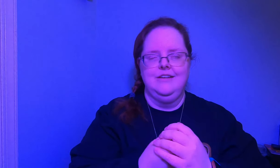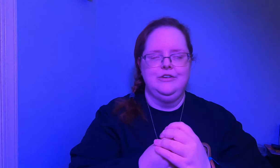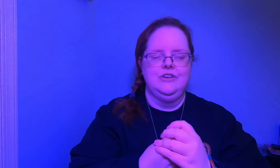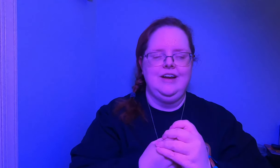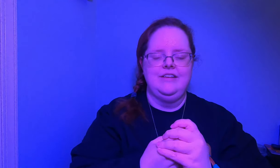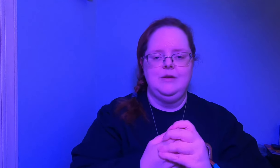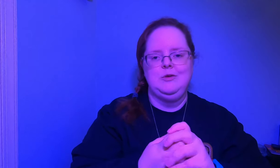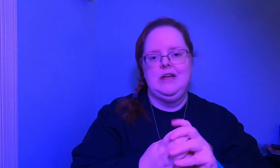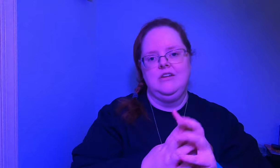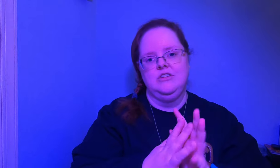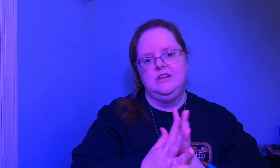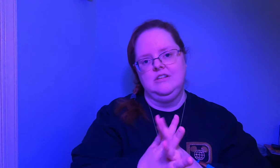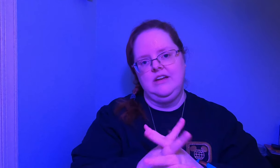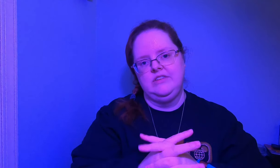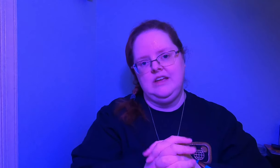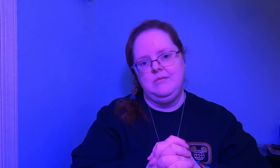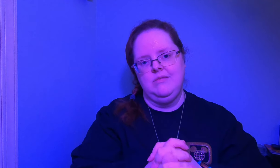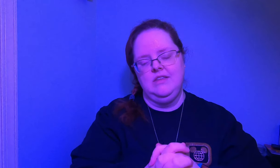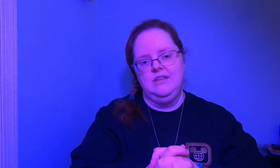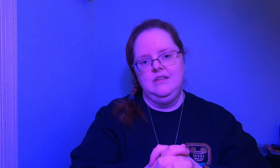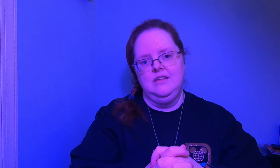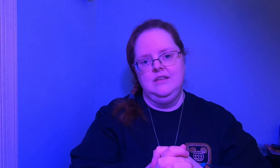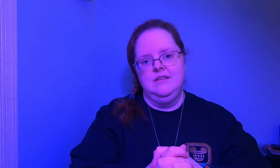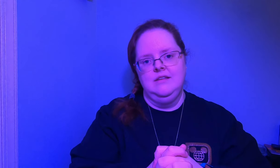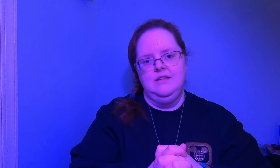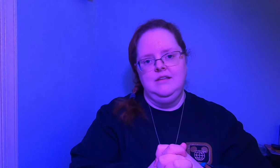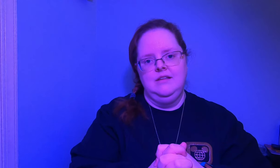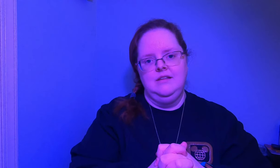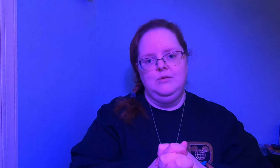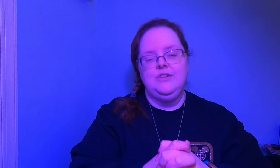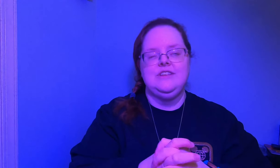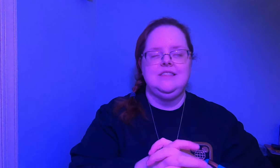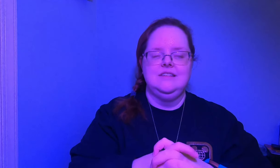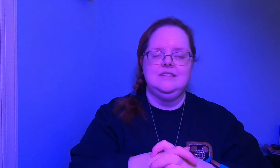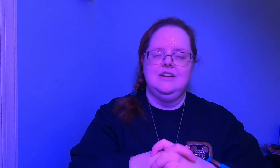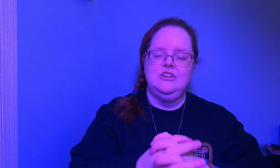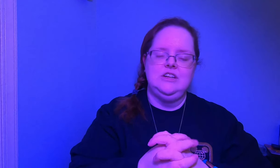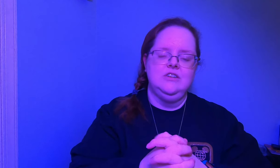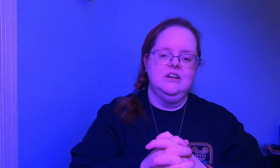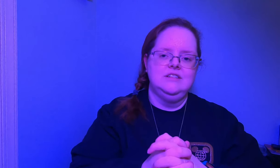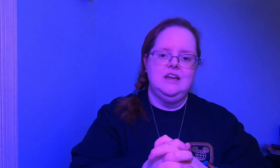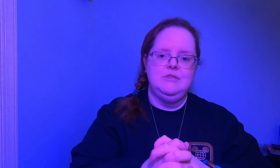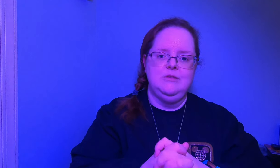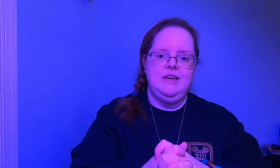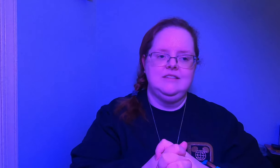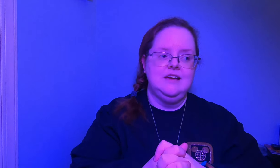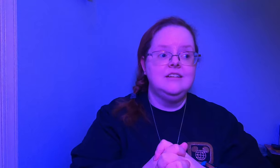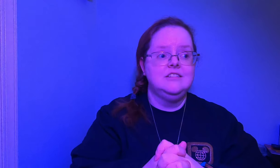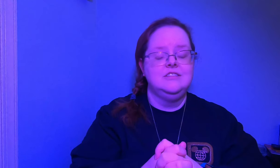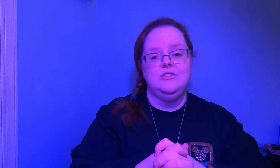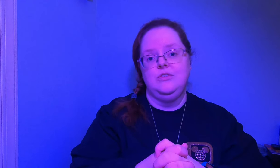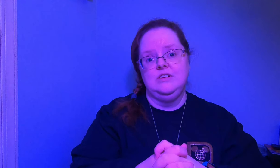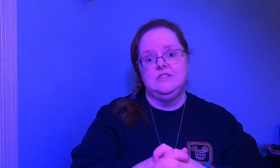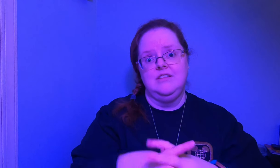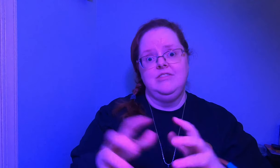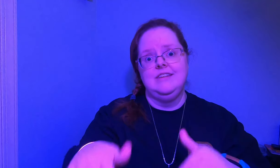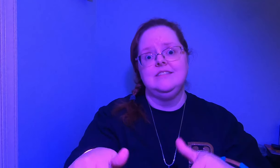other trying time you encounter in your lifetime we have sent this energy across time and space yes to focus on this